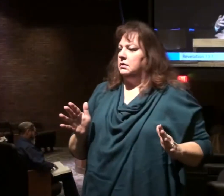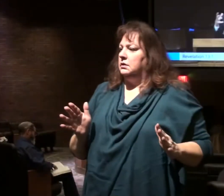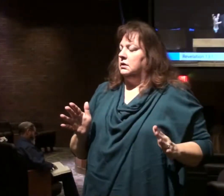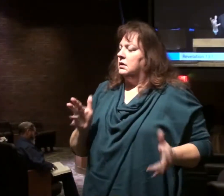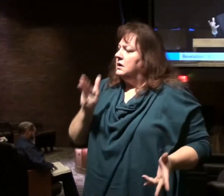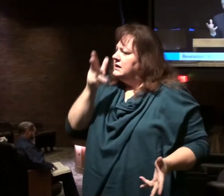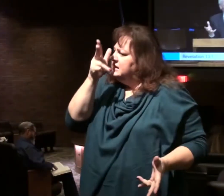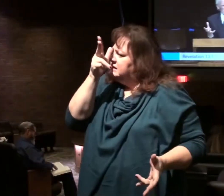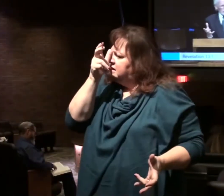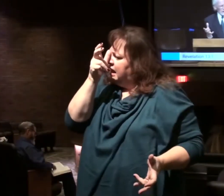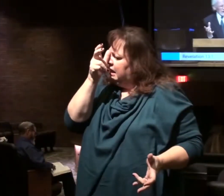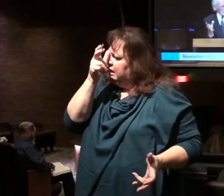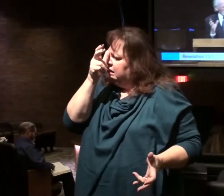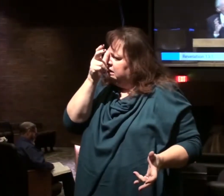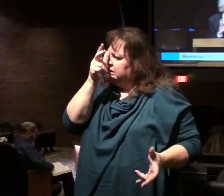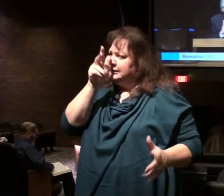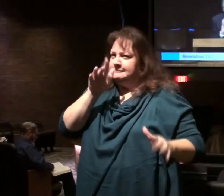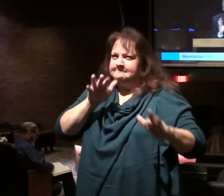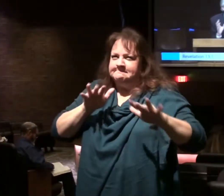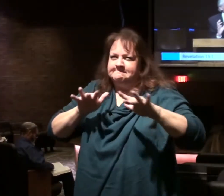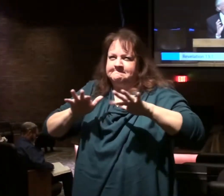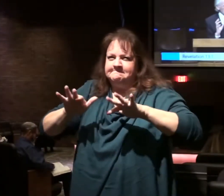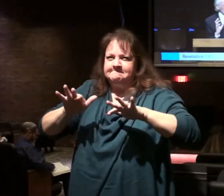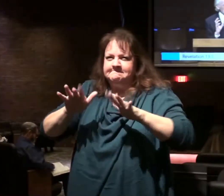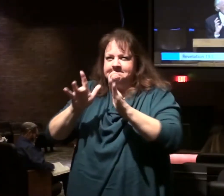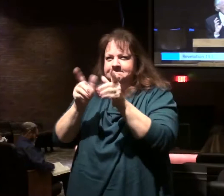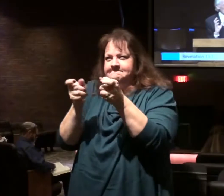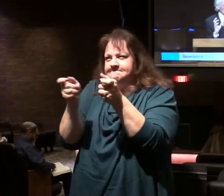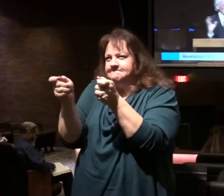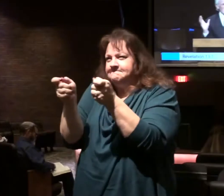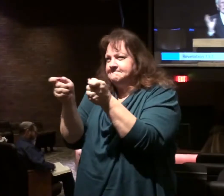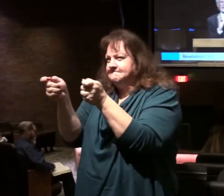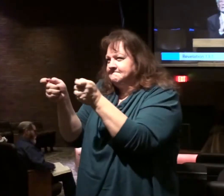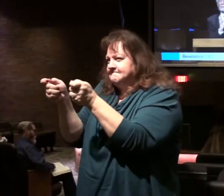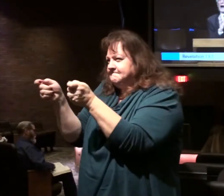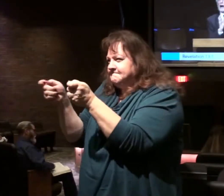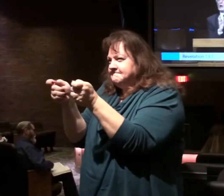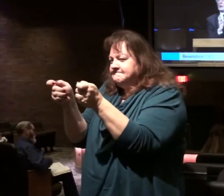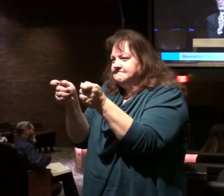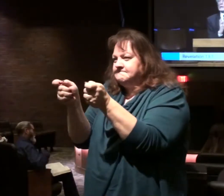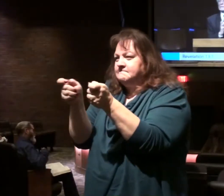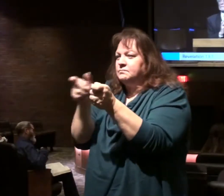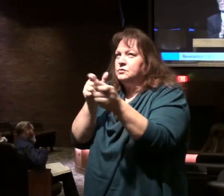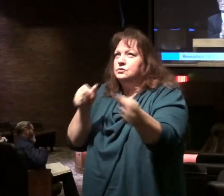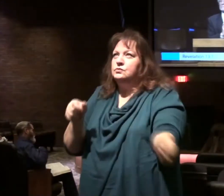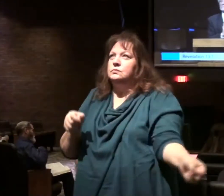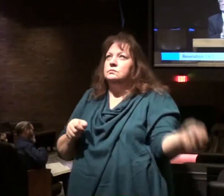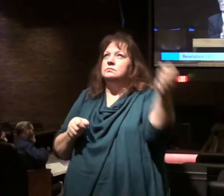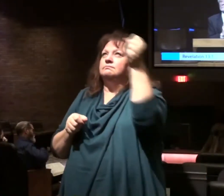Satan has been moving and manipulating to bring the power